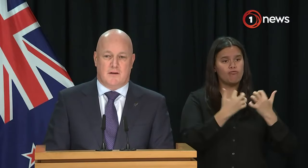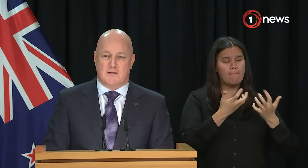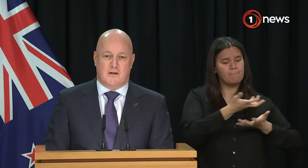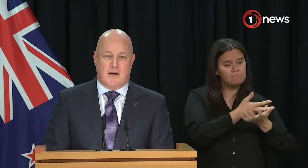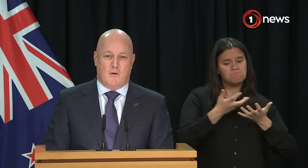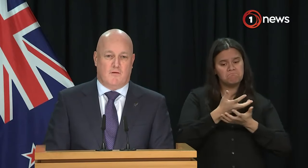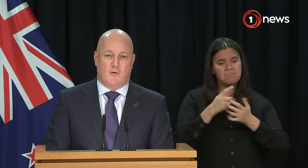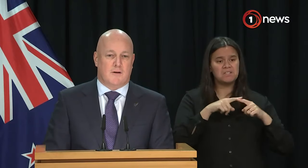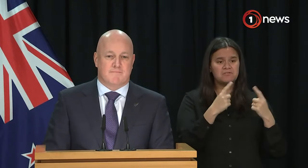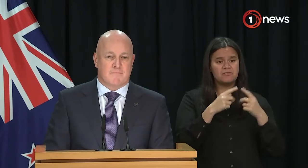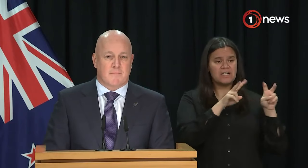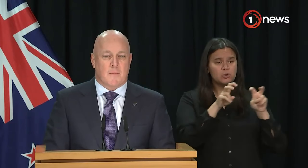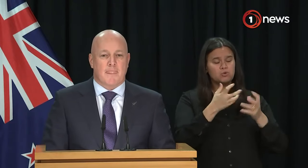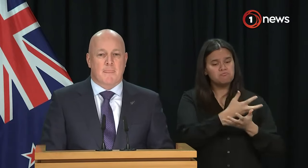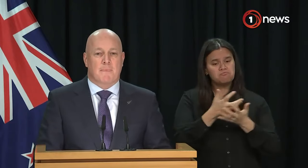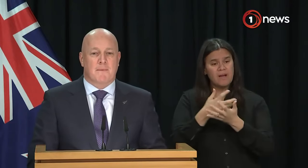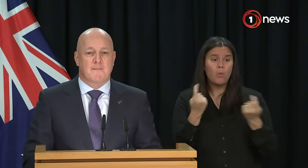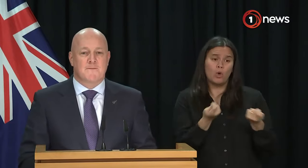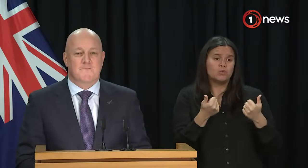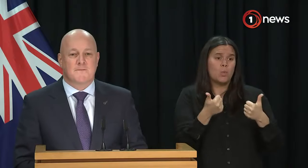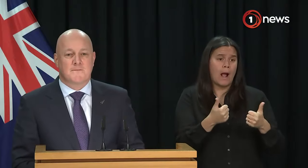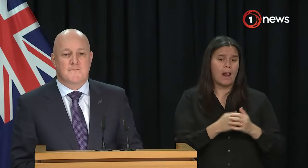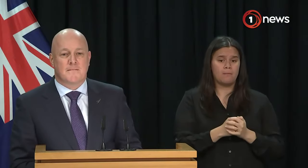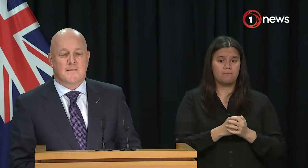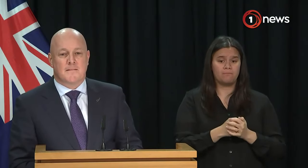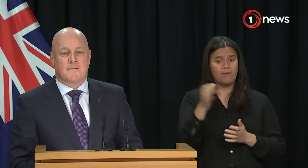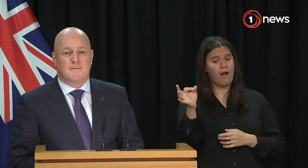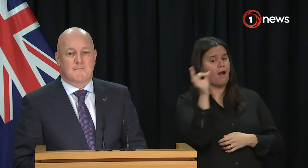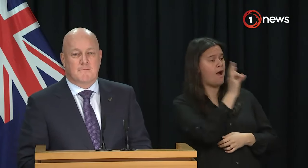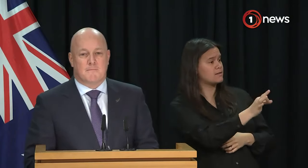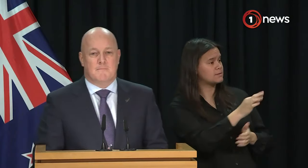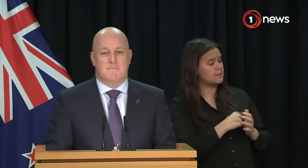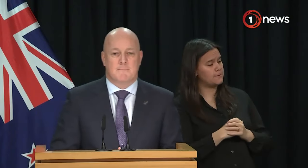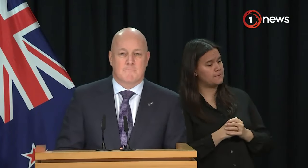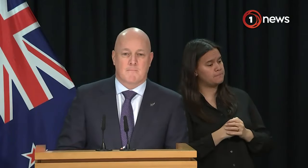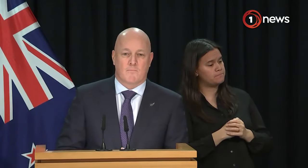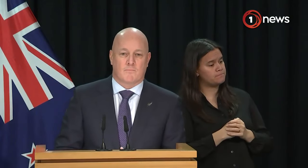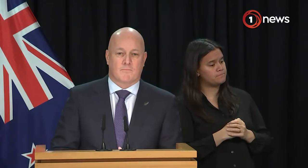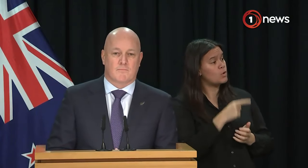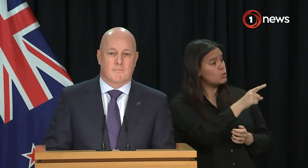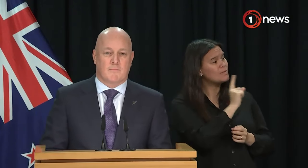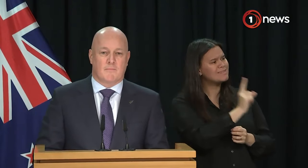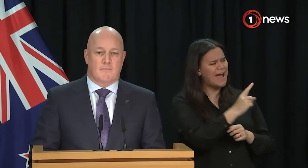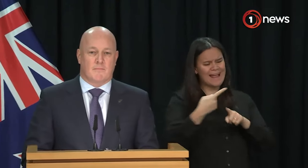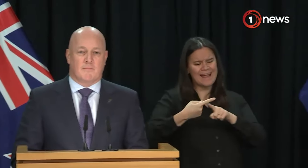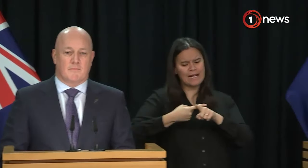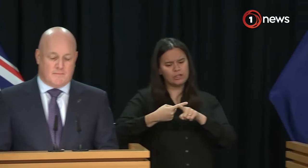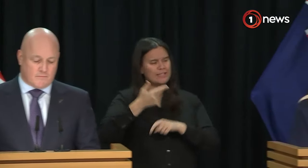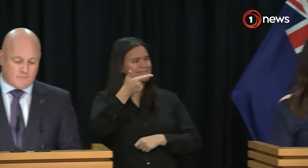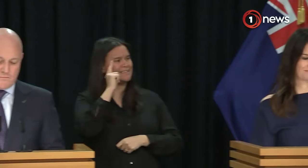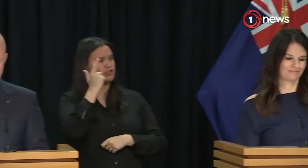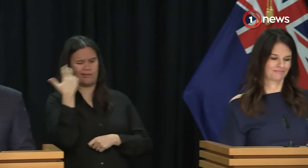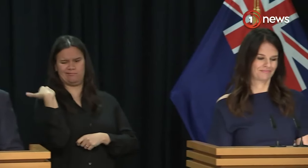and we continue to make that work very well. In your opening address, Minister Stanford, you said that you got a call from an English teacher that was asking